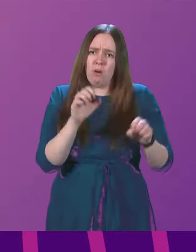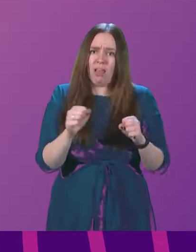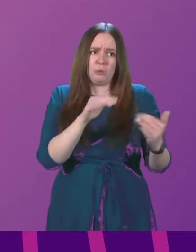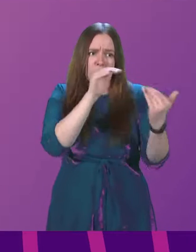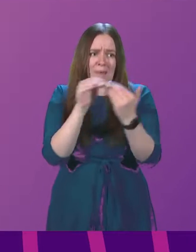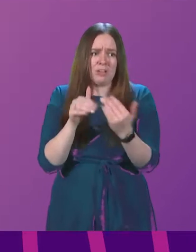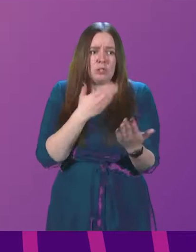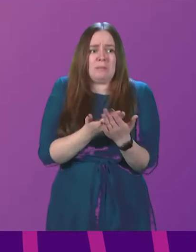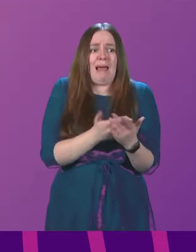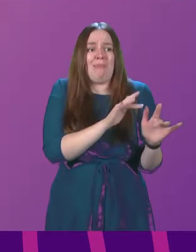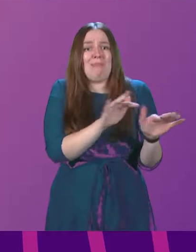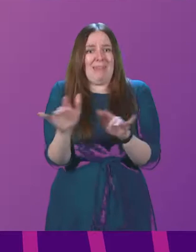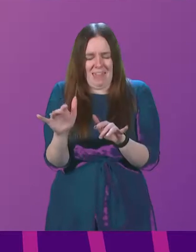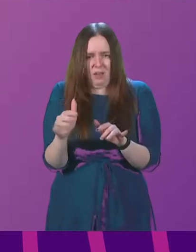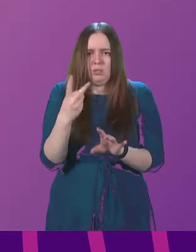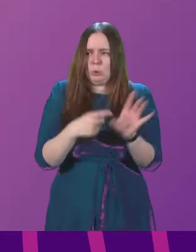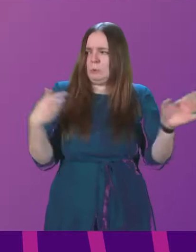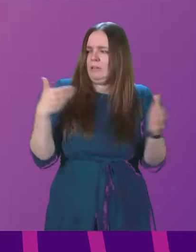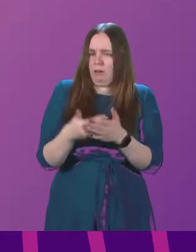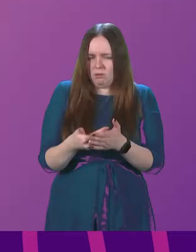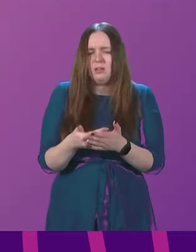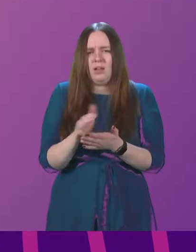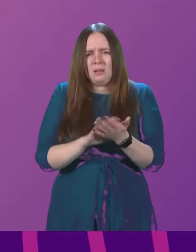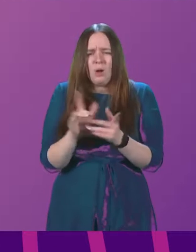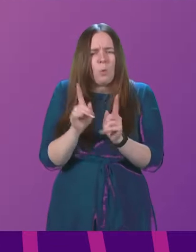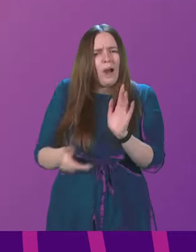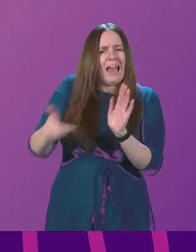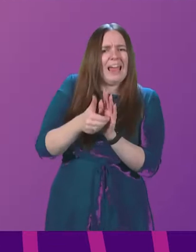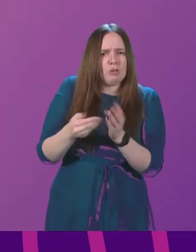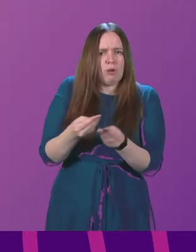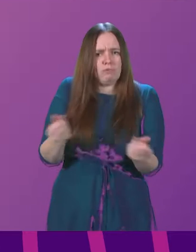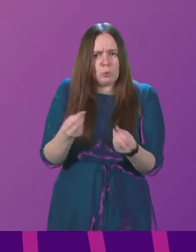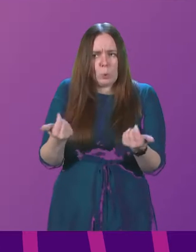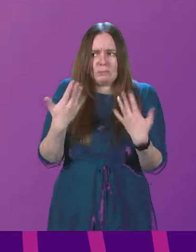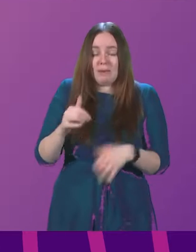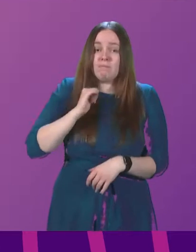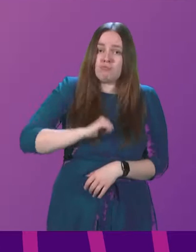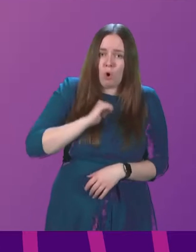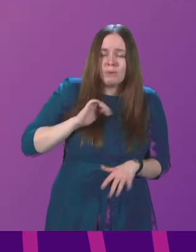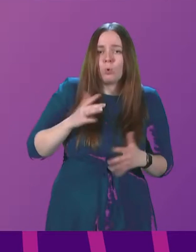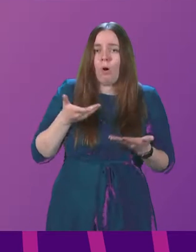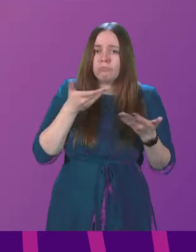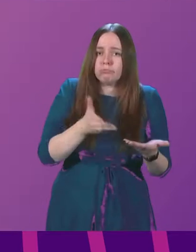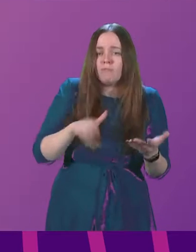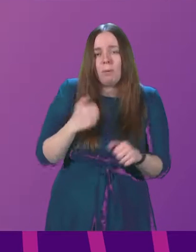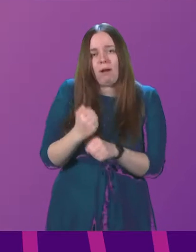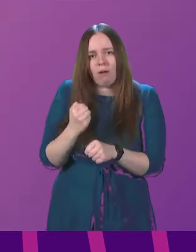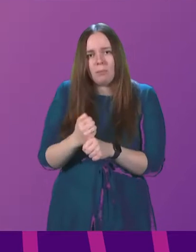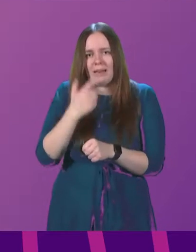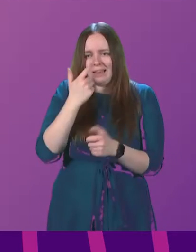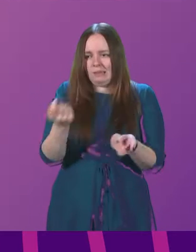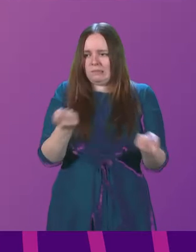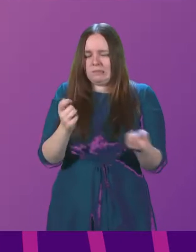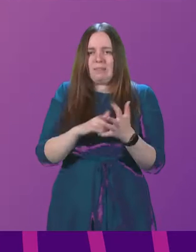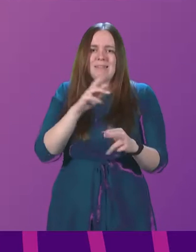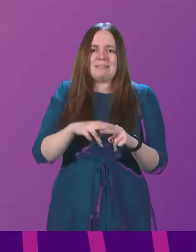over the last two years. So it begs the question what additional resource was promised or indeed given to them by the government to deal with these inevitable